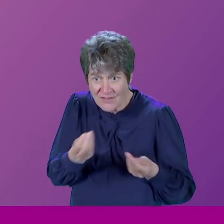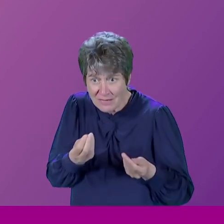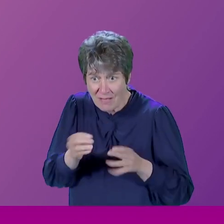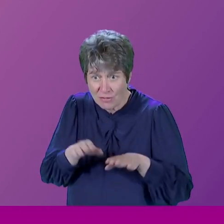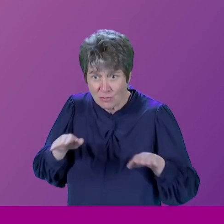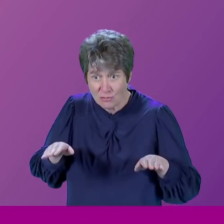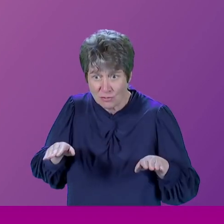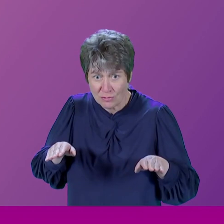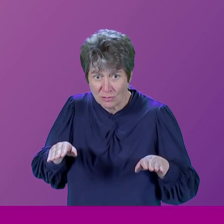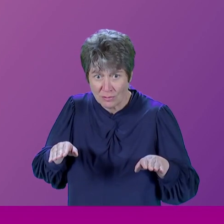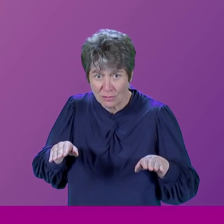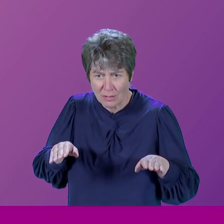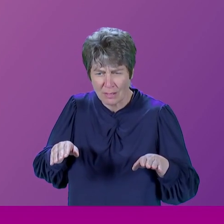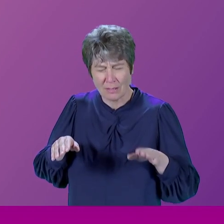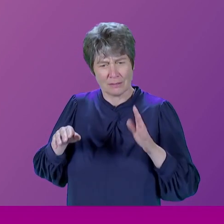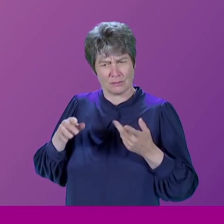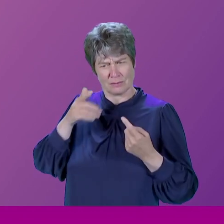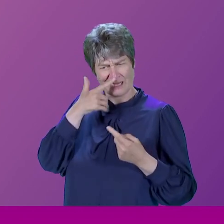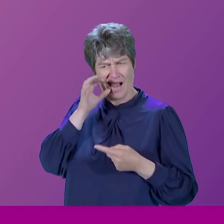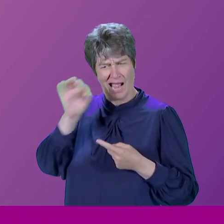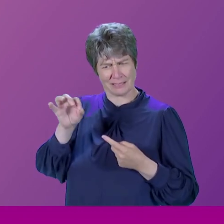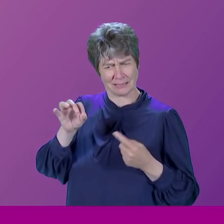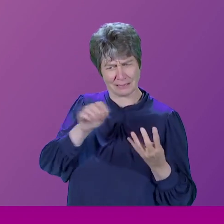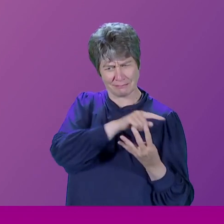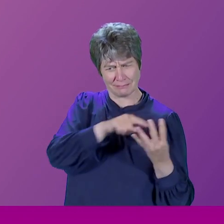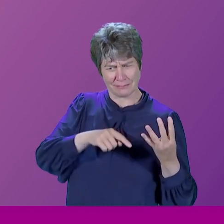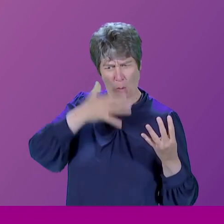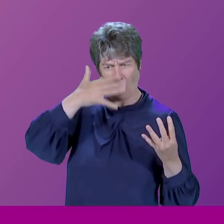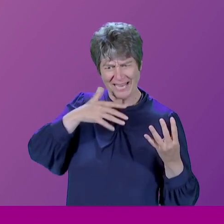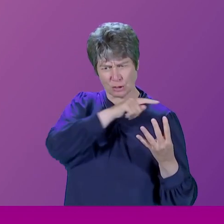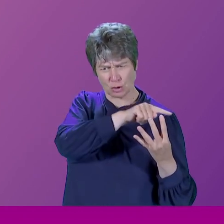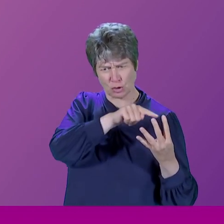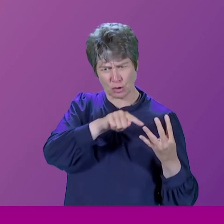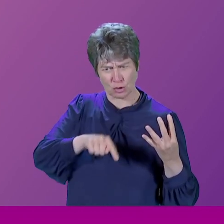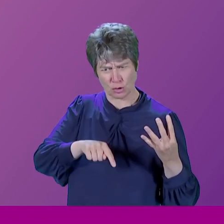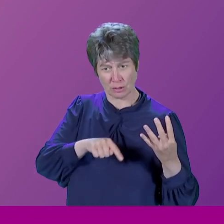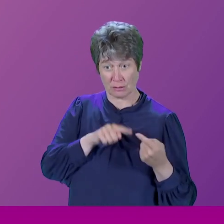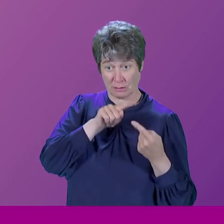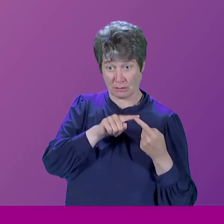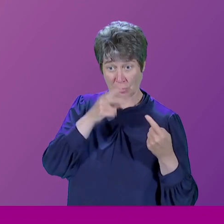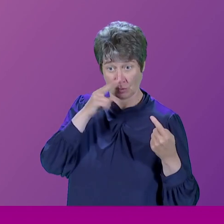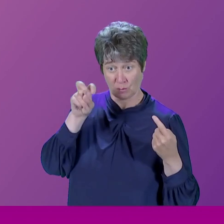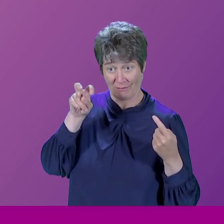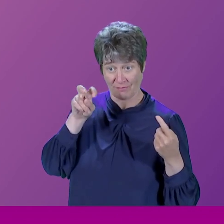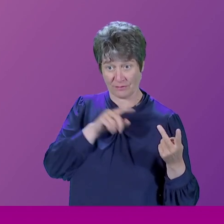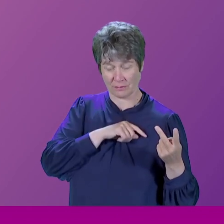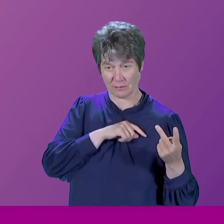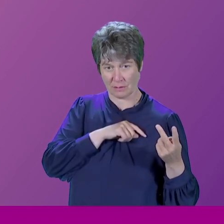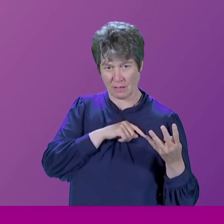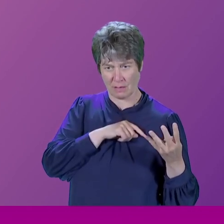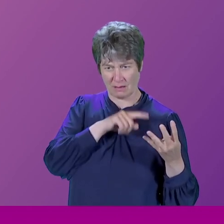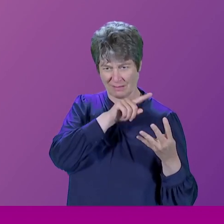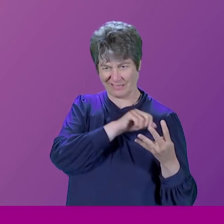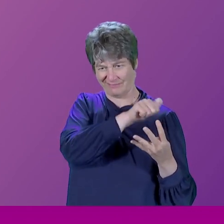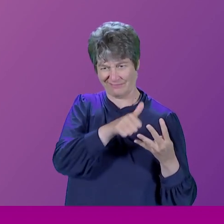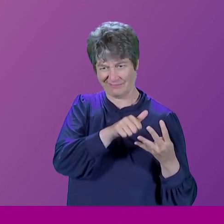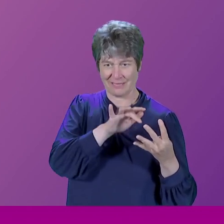And... Michael, could ask what ages were the children? The children were... The eldest was 12. And they went